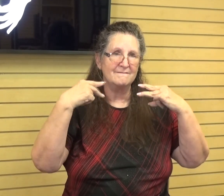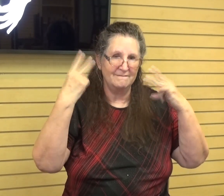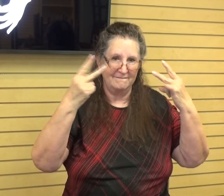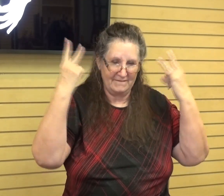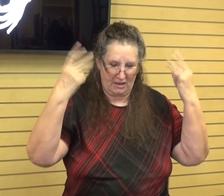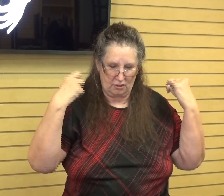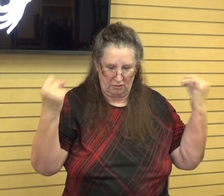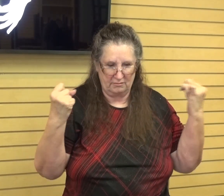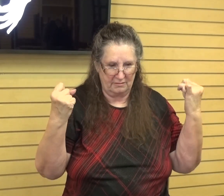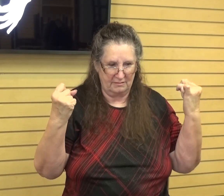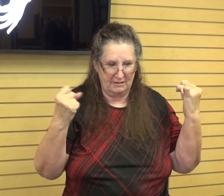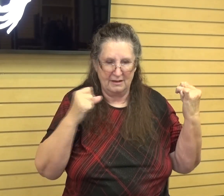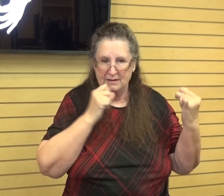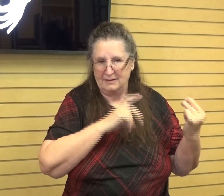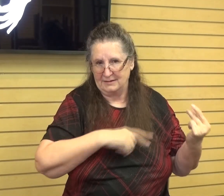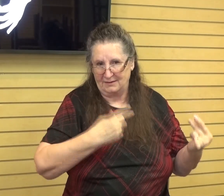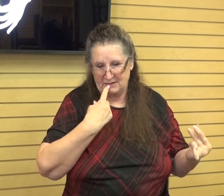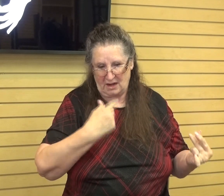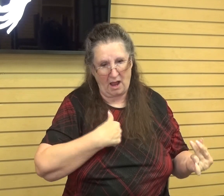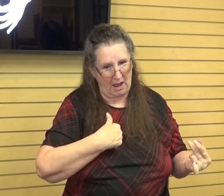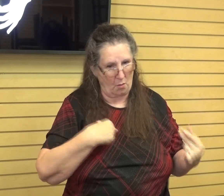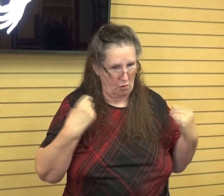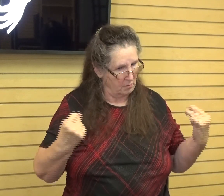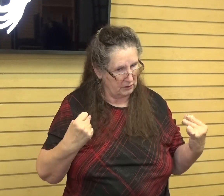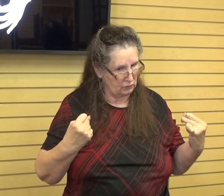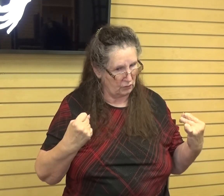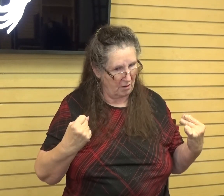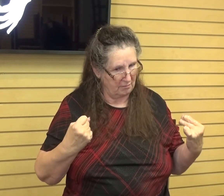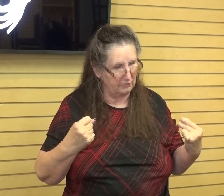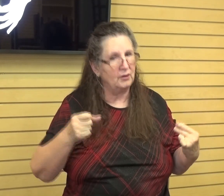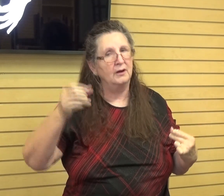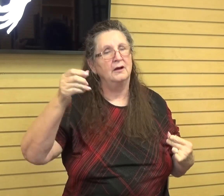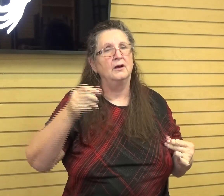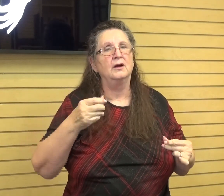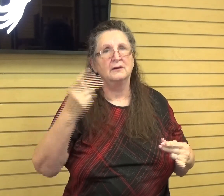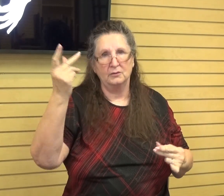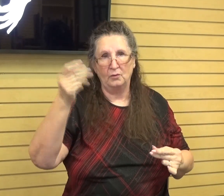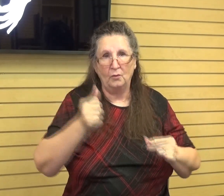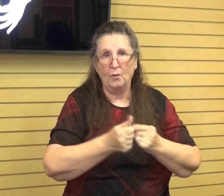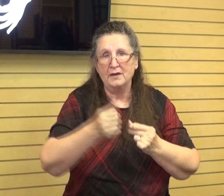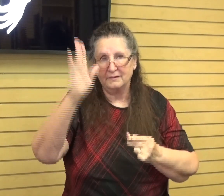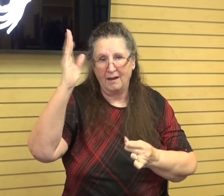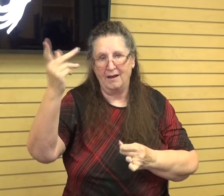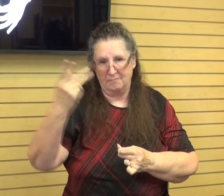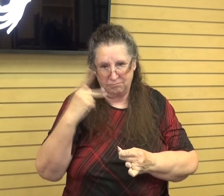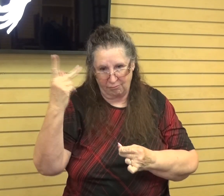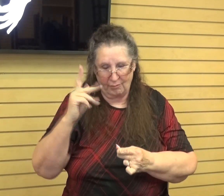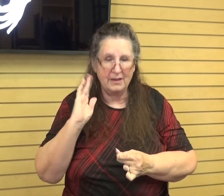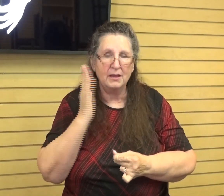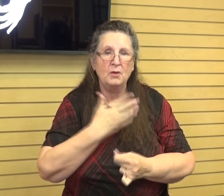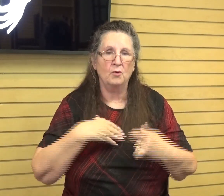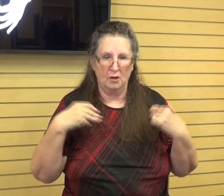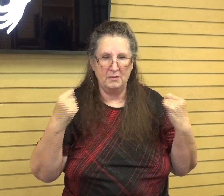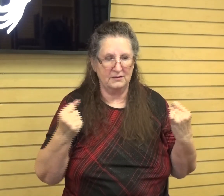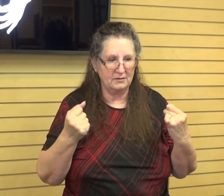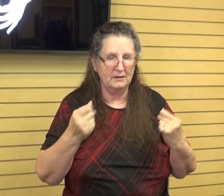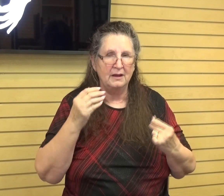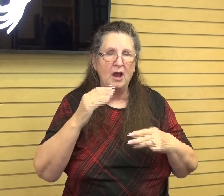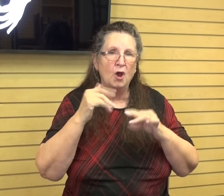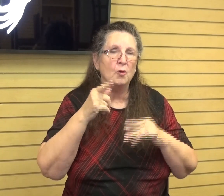It's not David saying, I will do valiantly. He's saying, we shall do valiantly. And I hope you see that, that